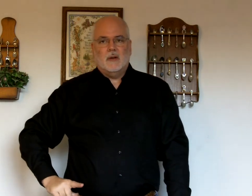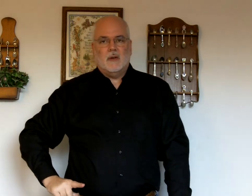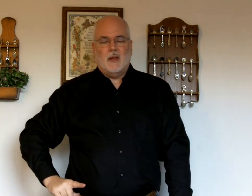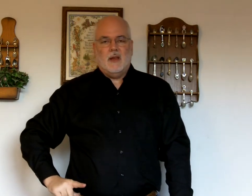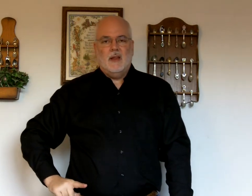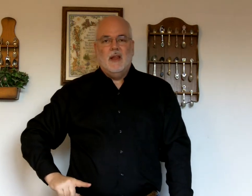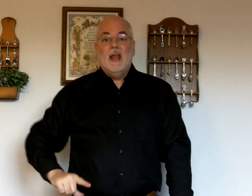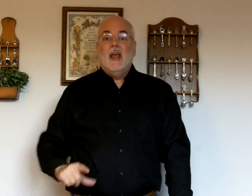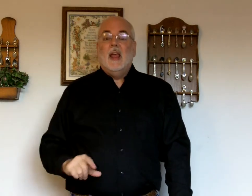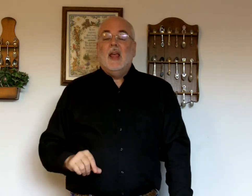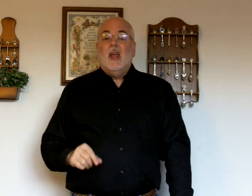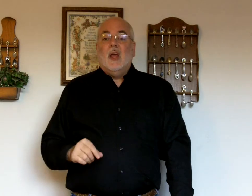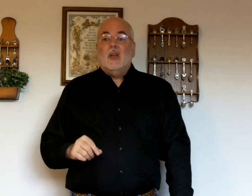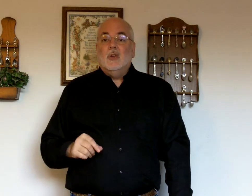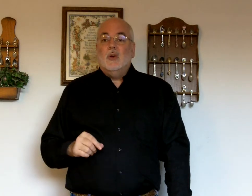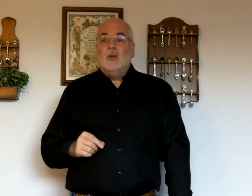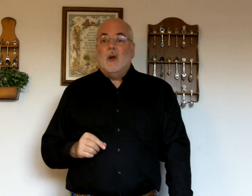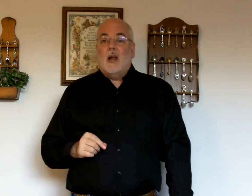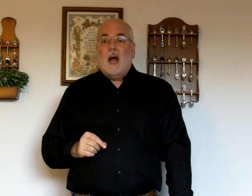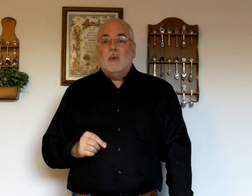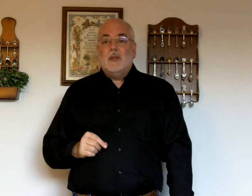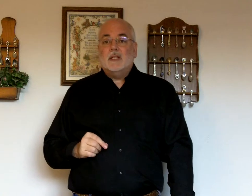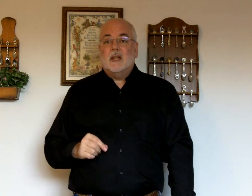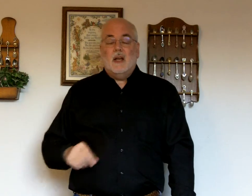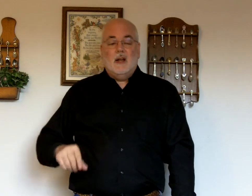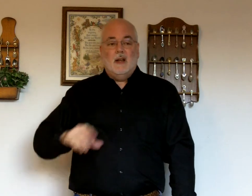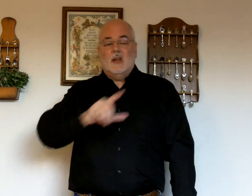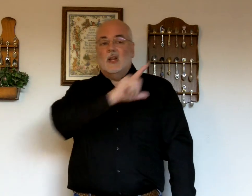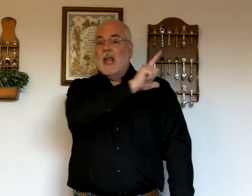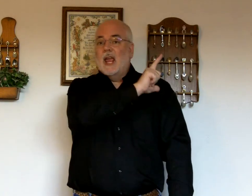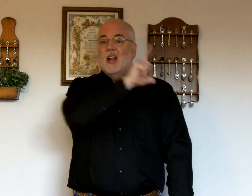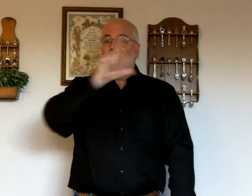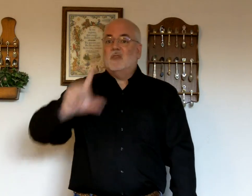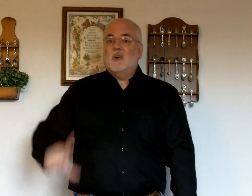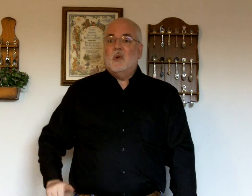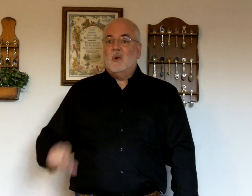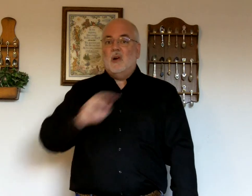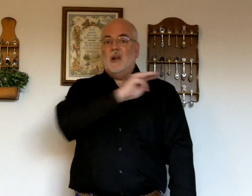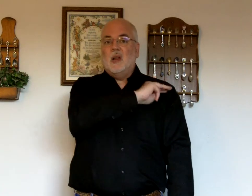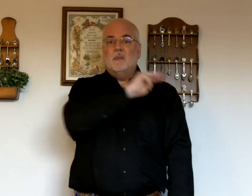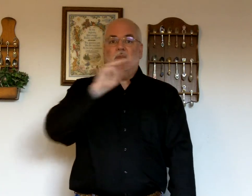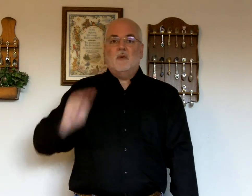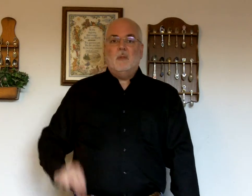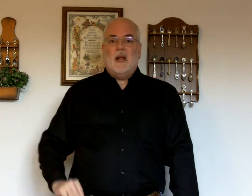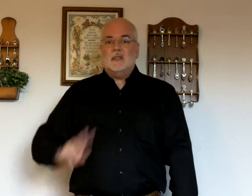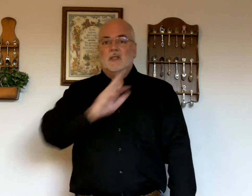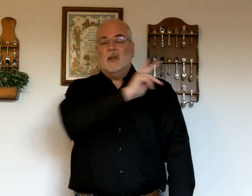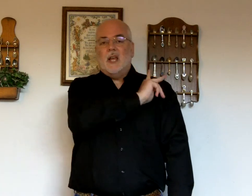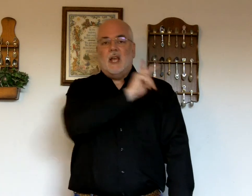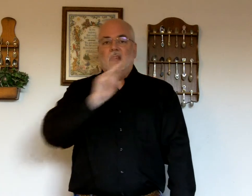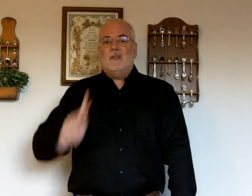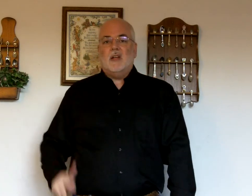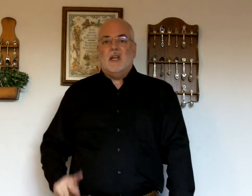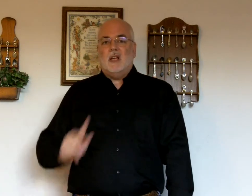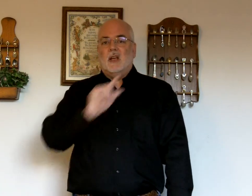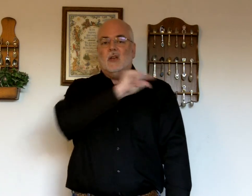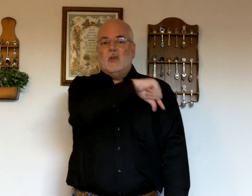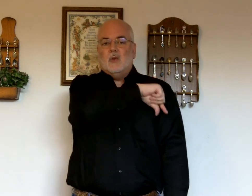Okay. You can do a lot with this sign. L for Lord. M for Master. K for King. Q